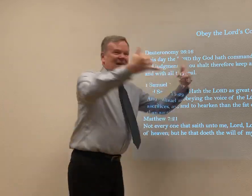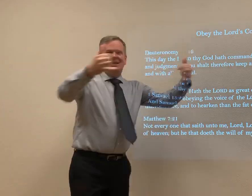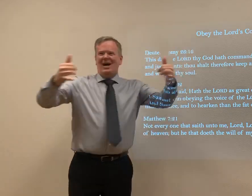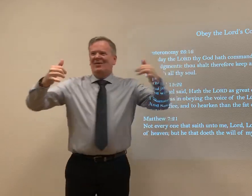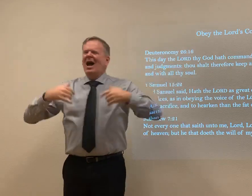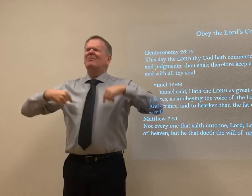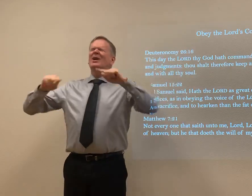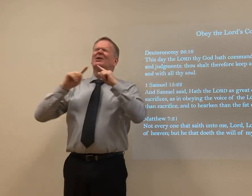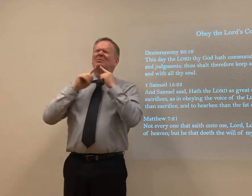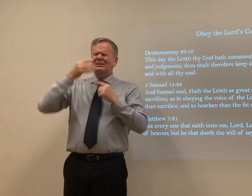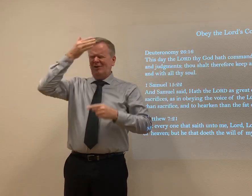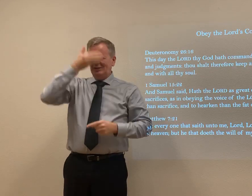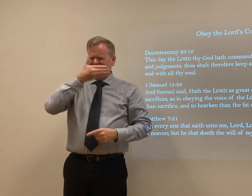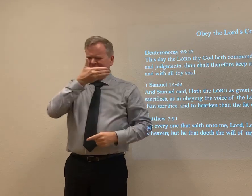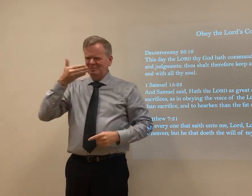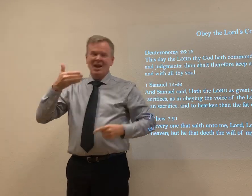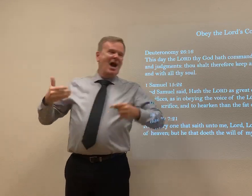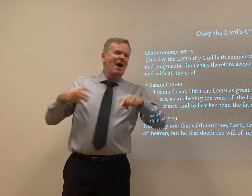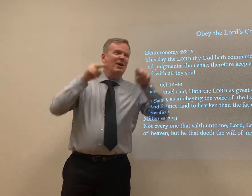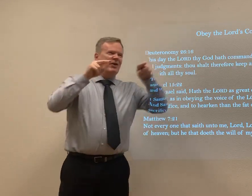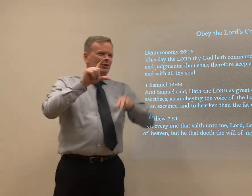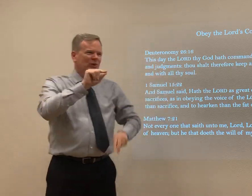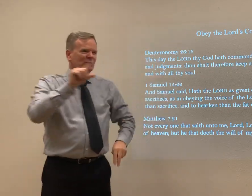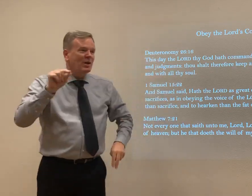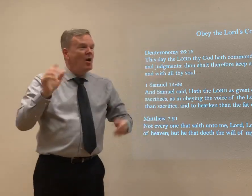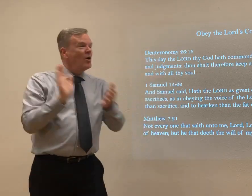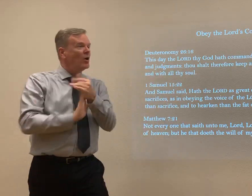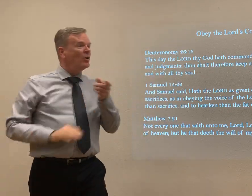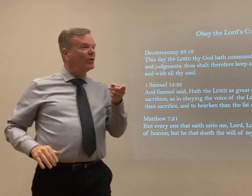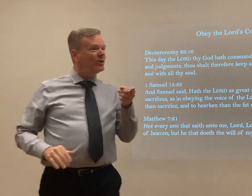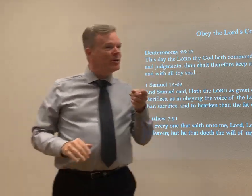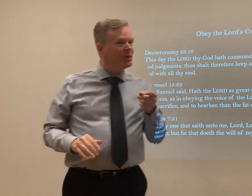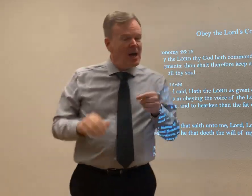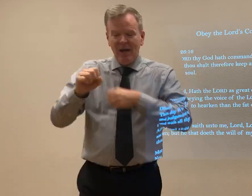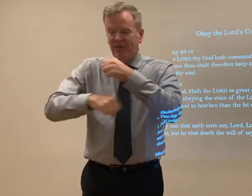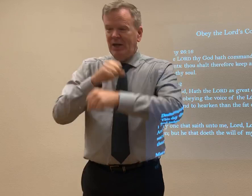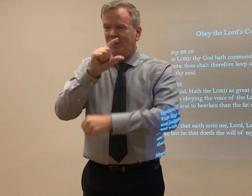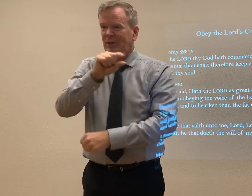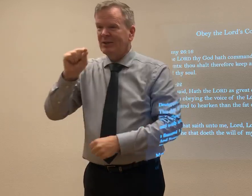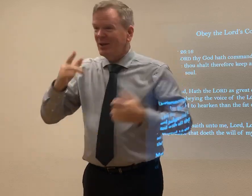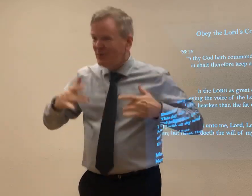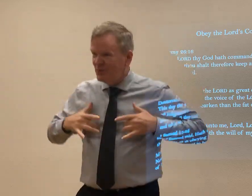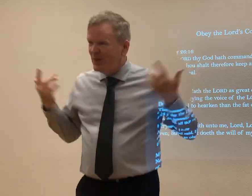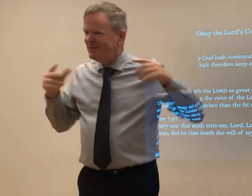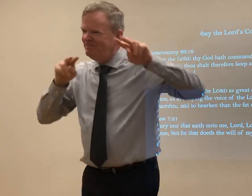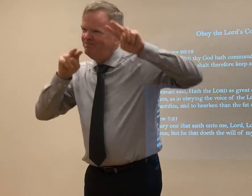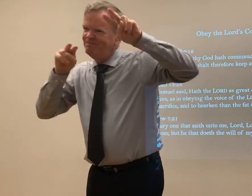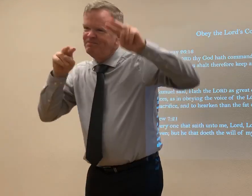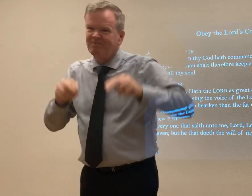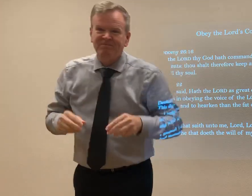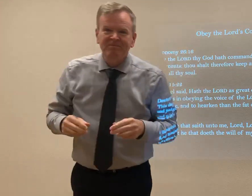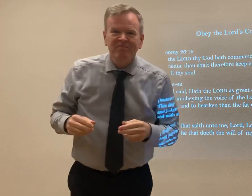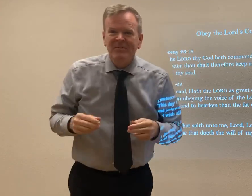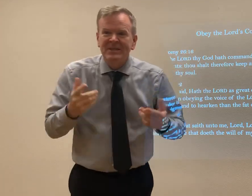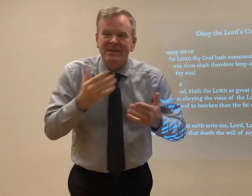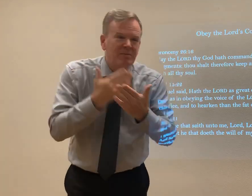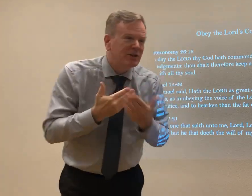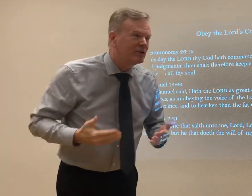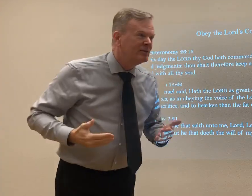Okay. So, I'm being serious. Okay. I'm looking forward to 2020. The year 2020, I know a lot of you are looking forward to it.